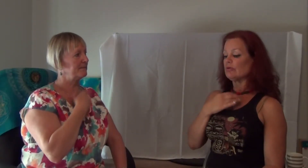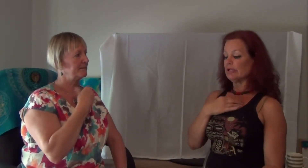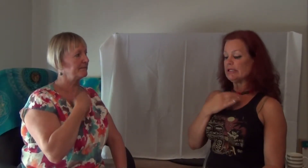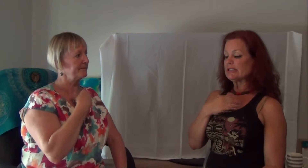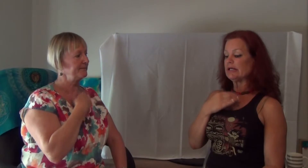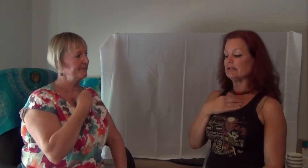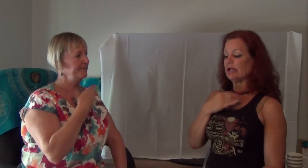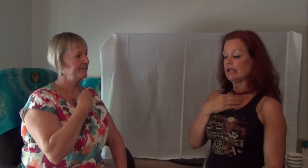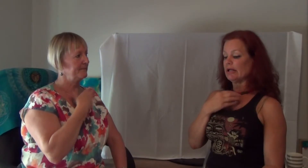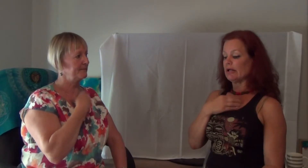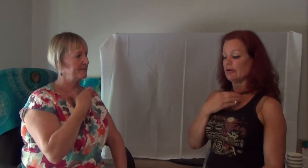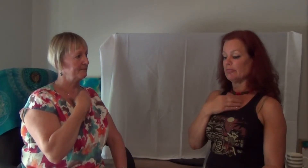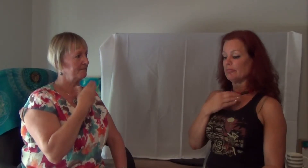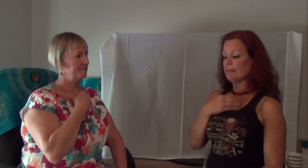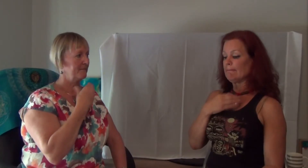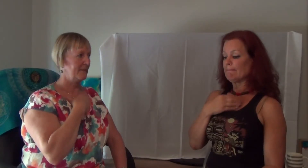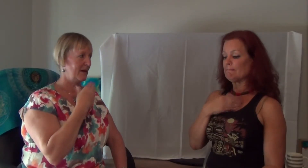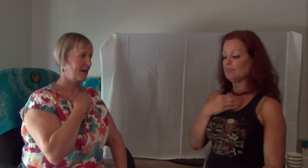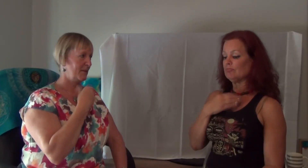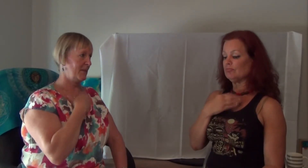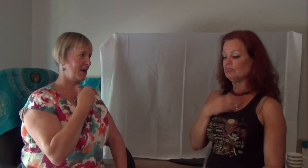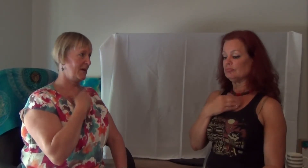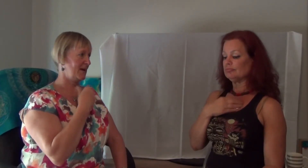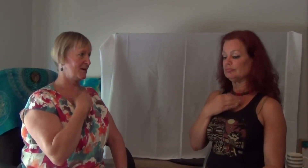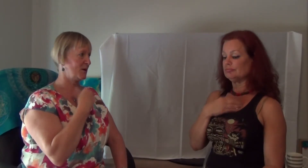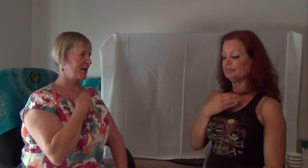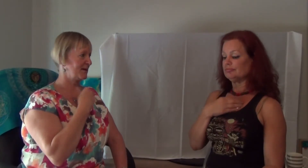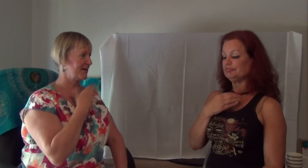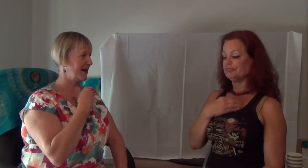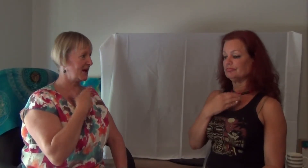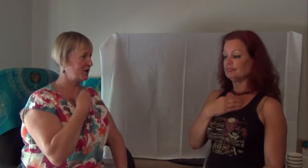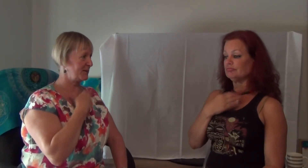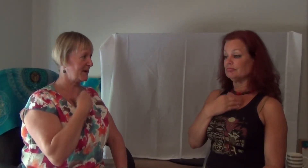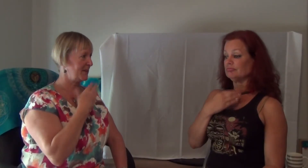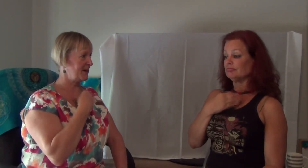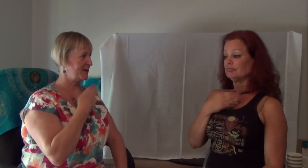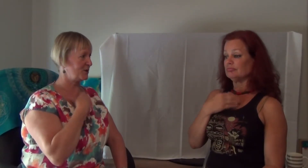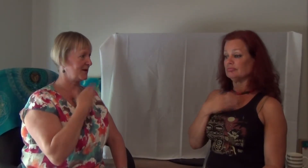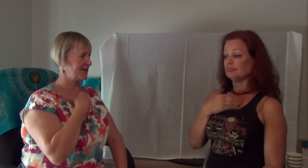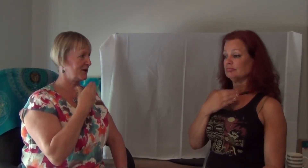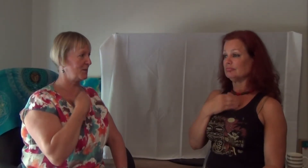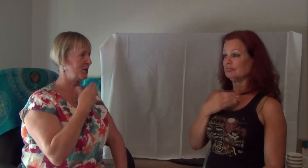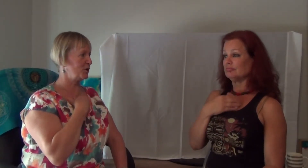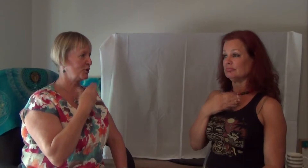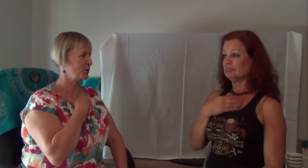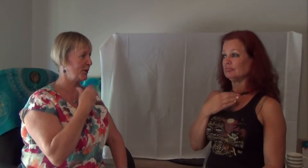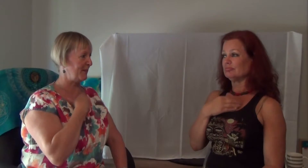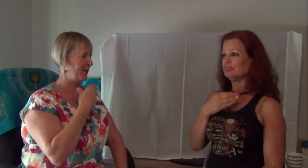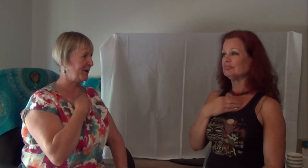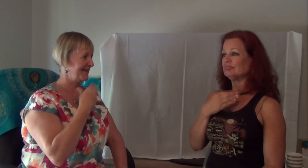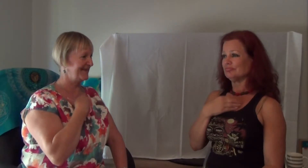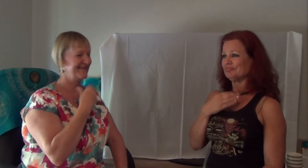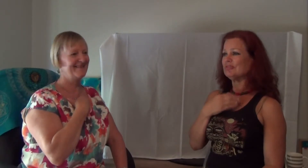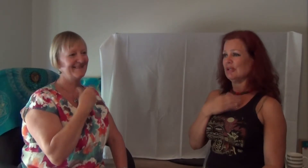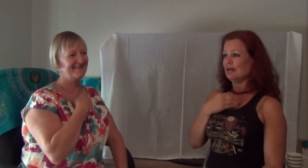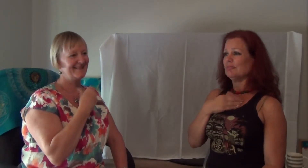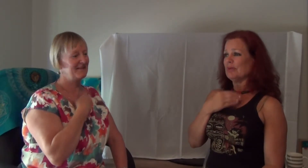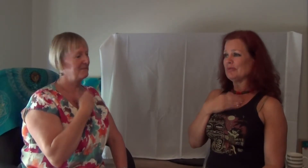Releasing it and letting it go. Maybe there's not calcification. Maybe there's just emotional crap there. Maybe